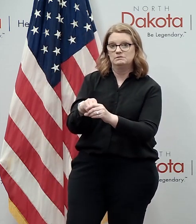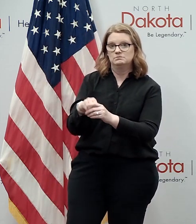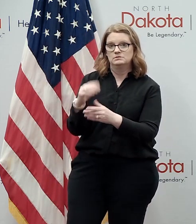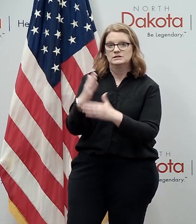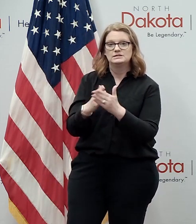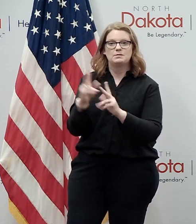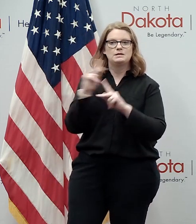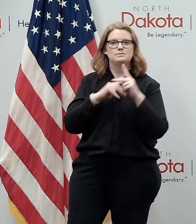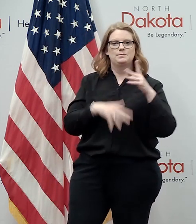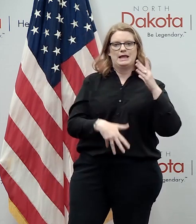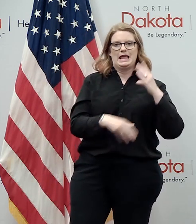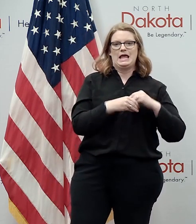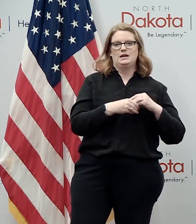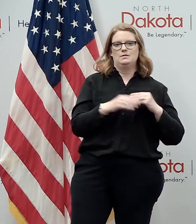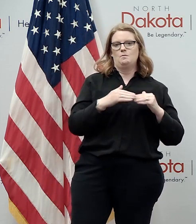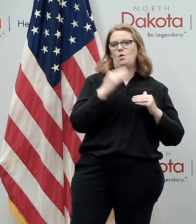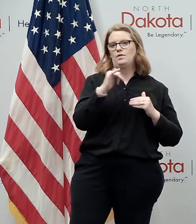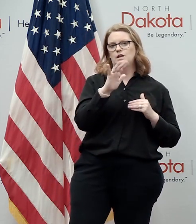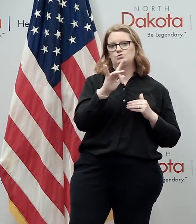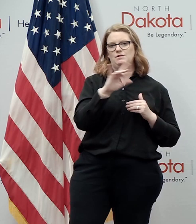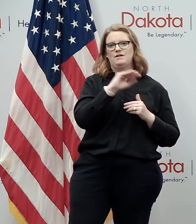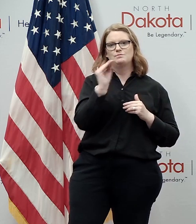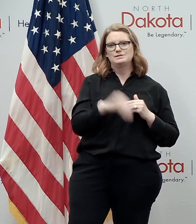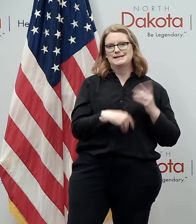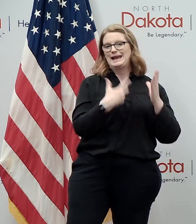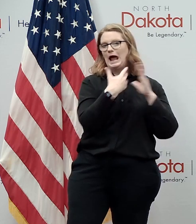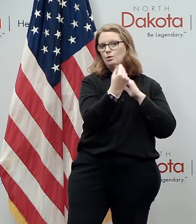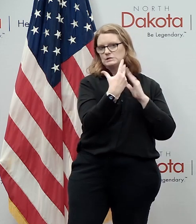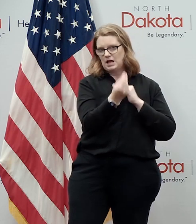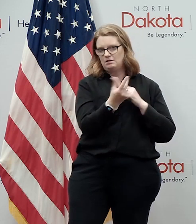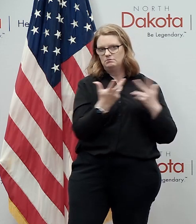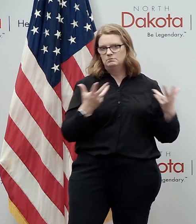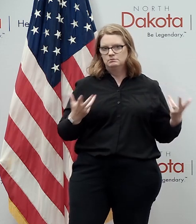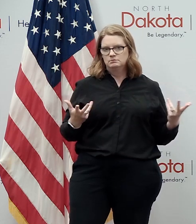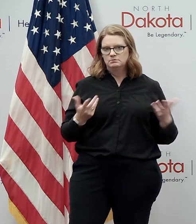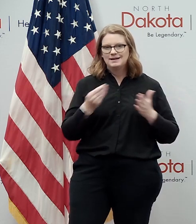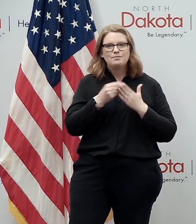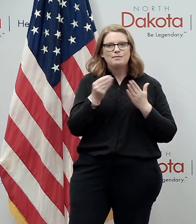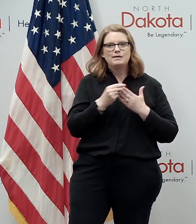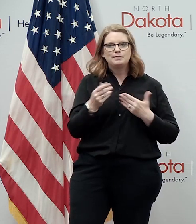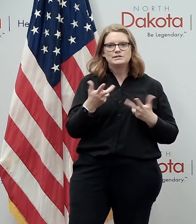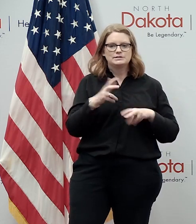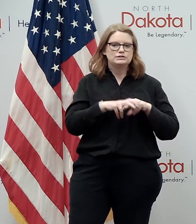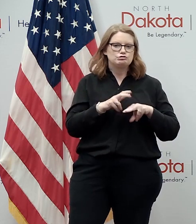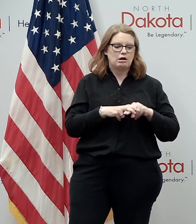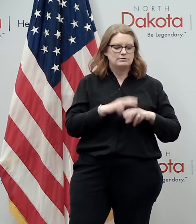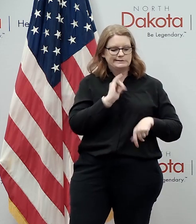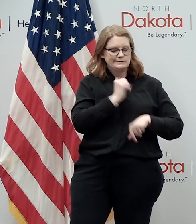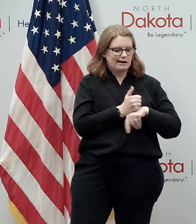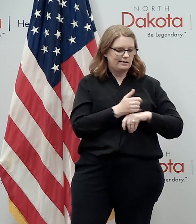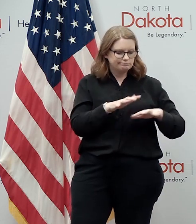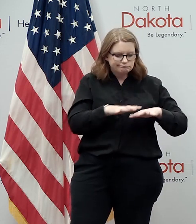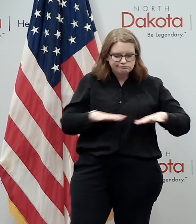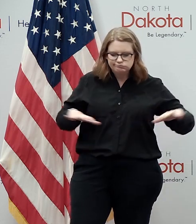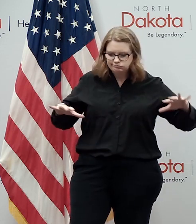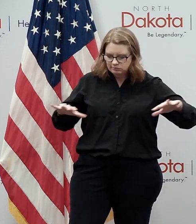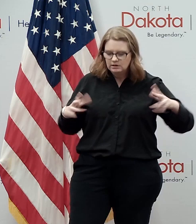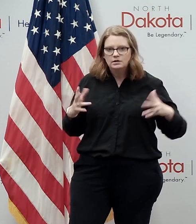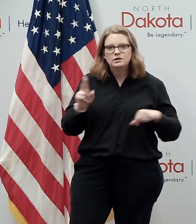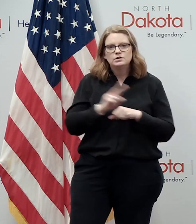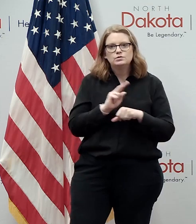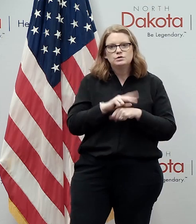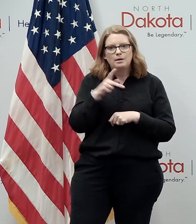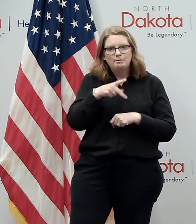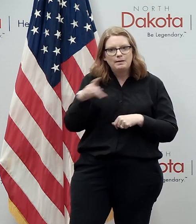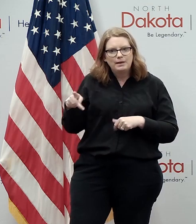of these people have added more than 25 of their capacity outside you know you buy a bunch of lawn furniture and you put up some you know you use your ppp